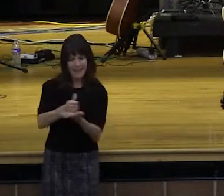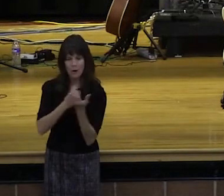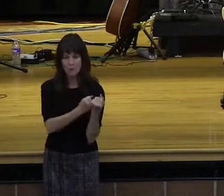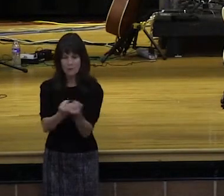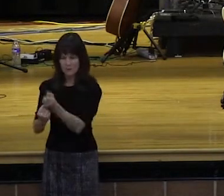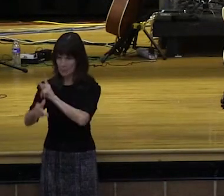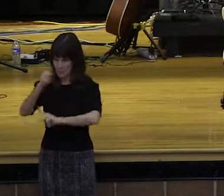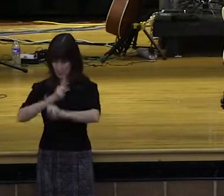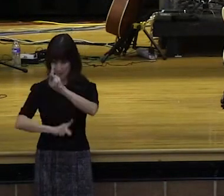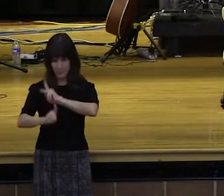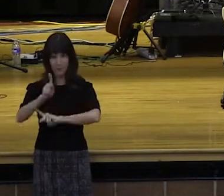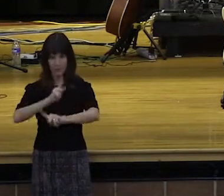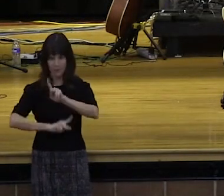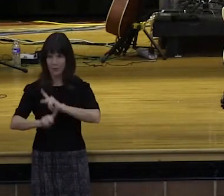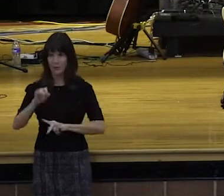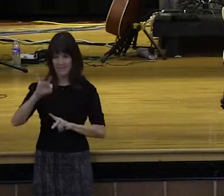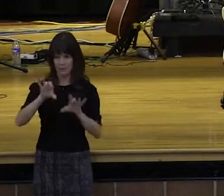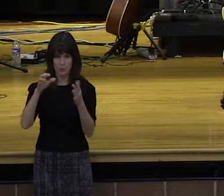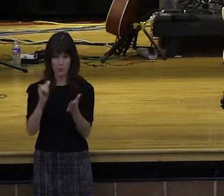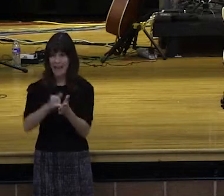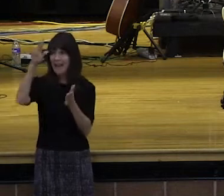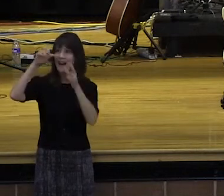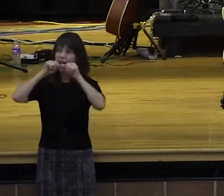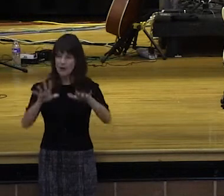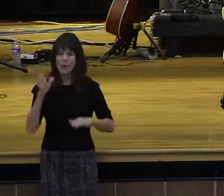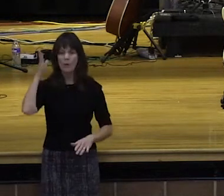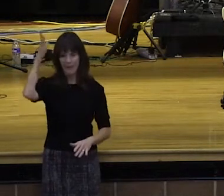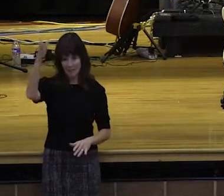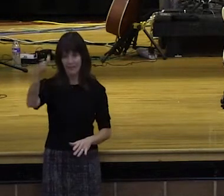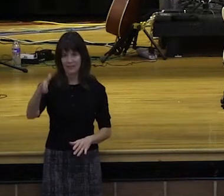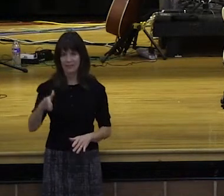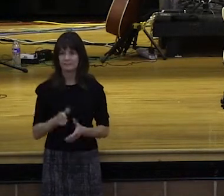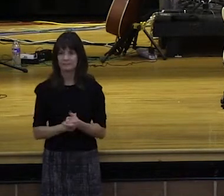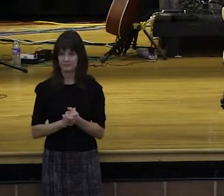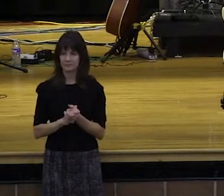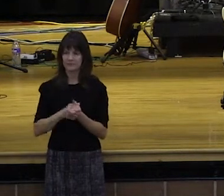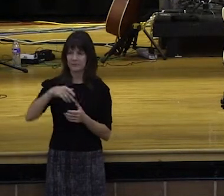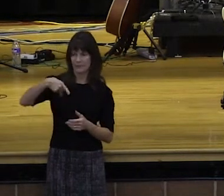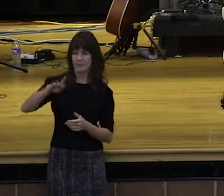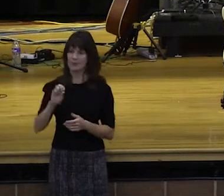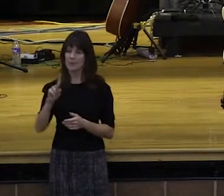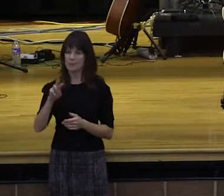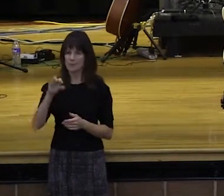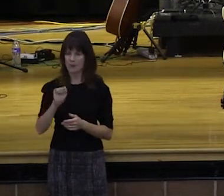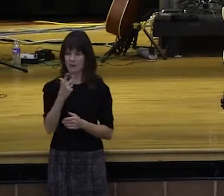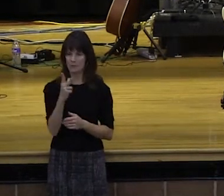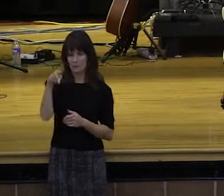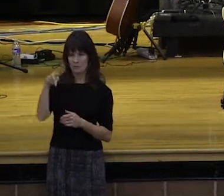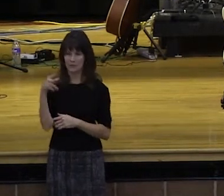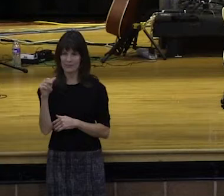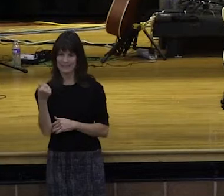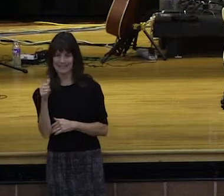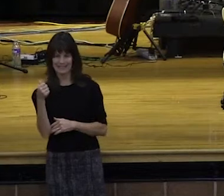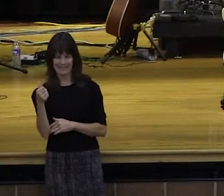wealth and from the first of all your produce so that your barns will be filled with plenty and your vats